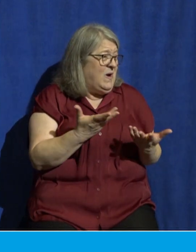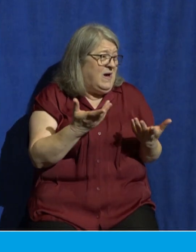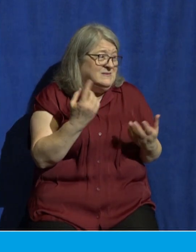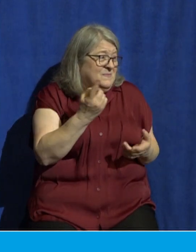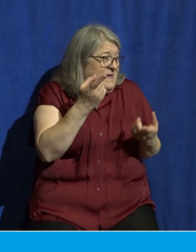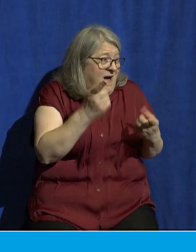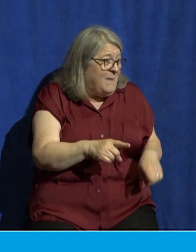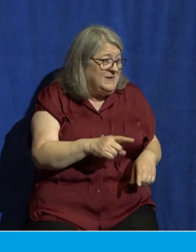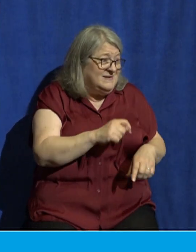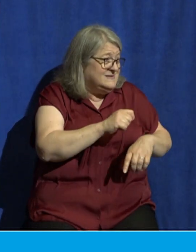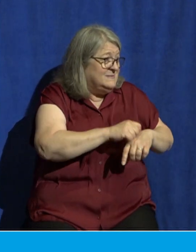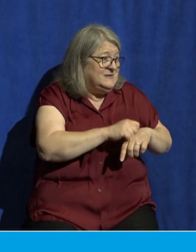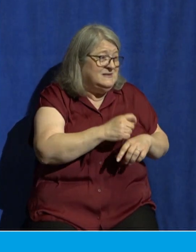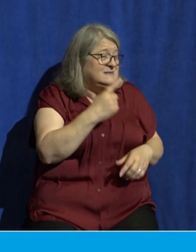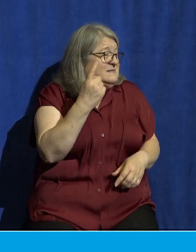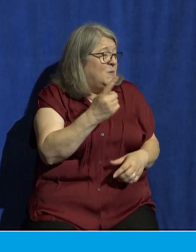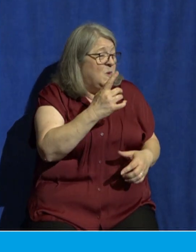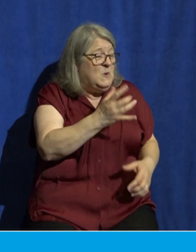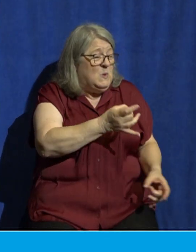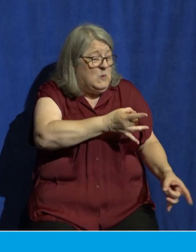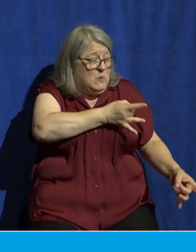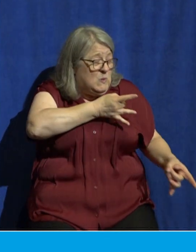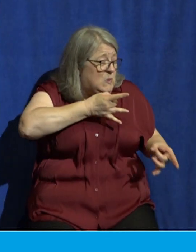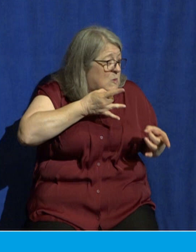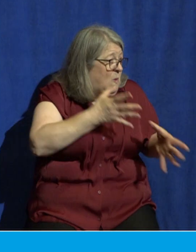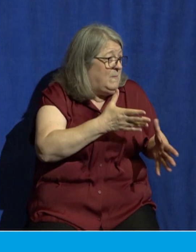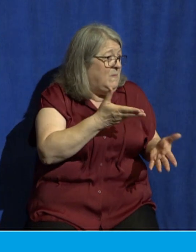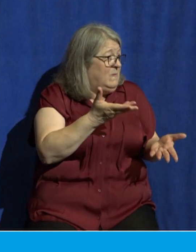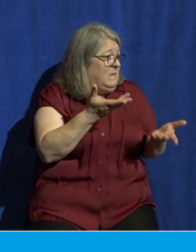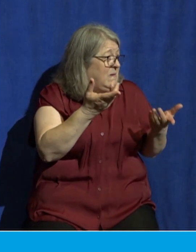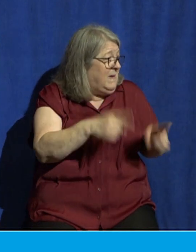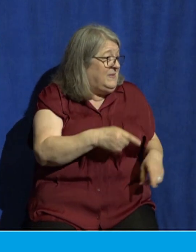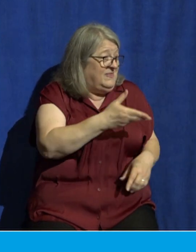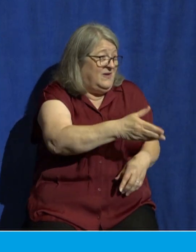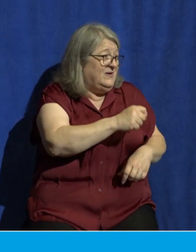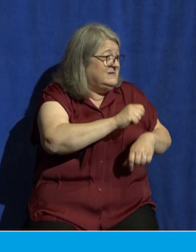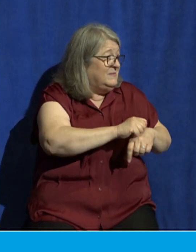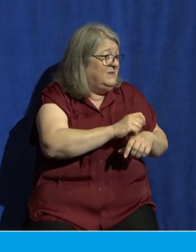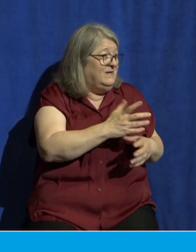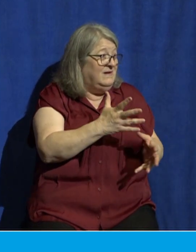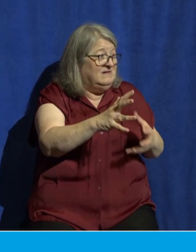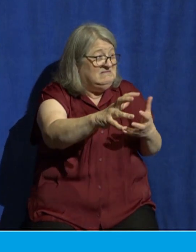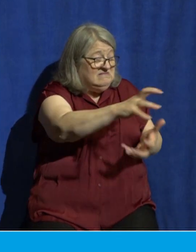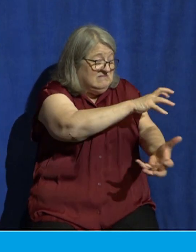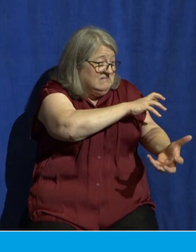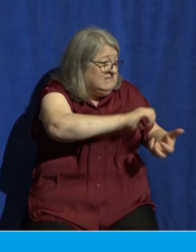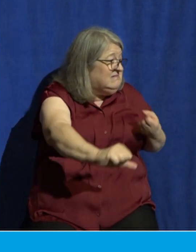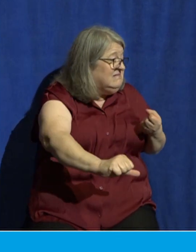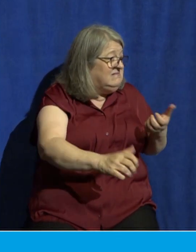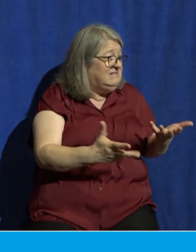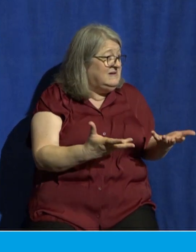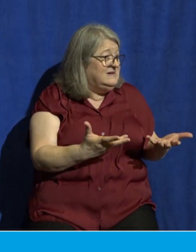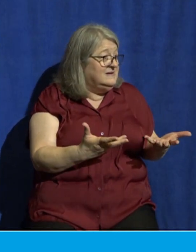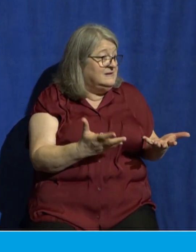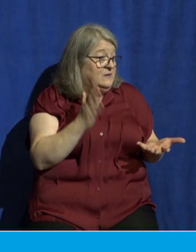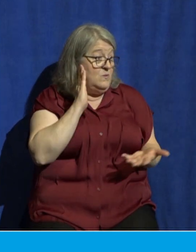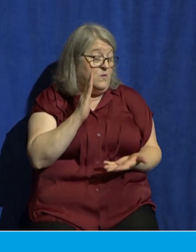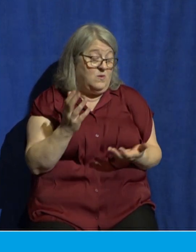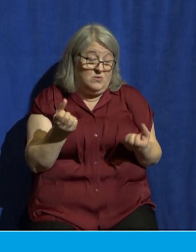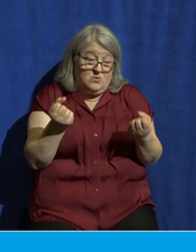some type of abomination in the temple that will desecrate the temple and will ultimately lead to destruction.